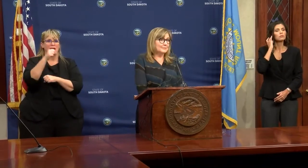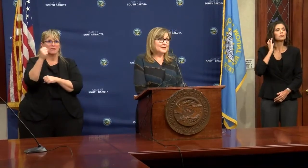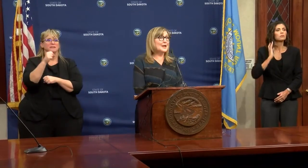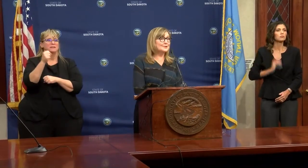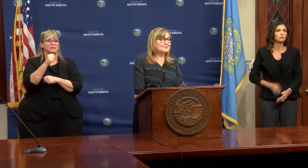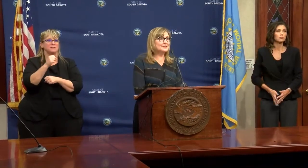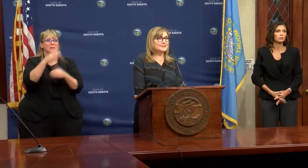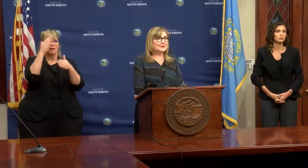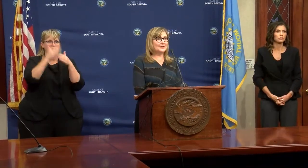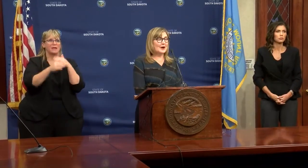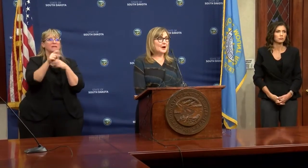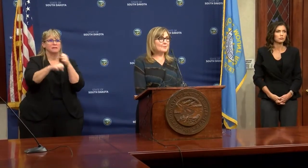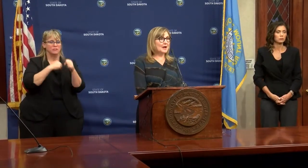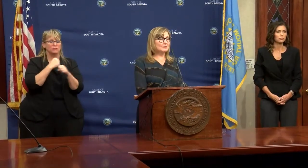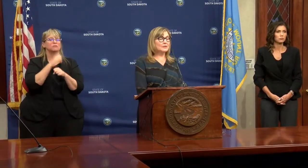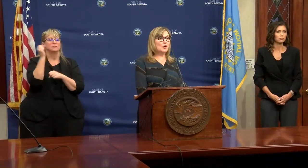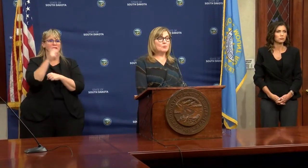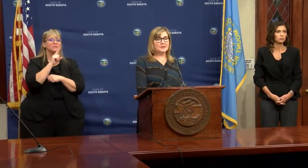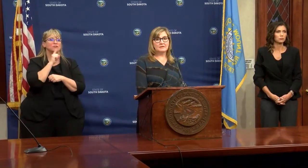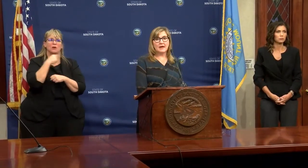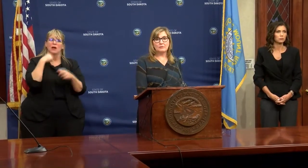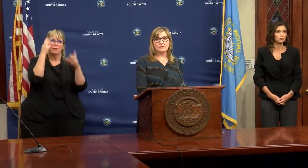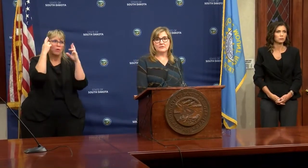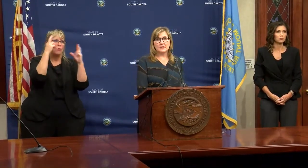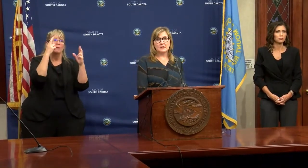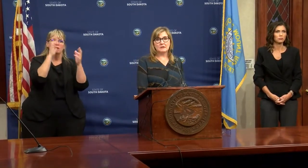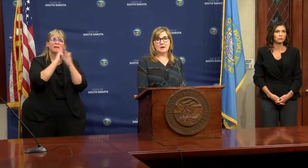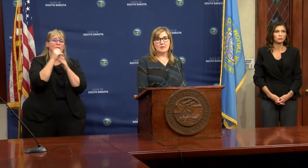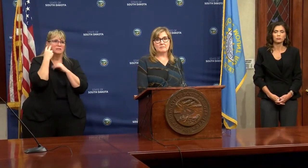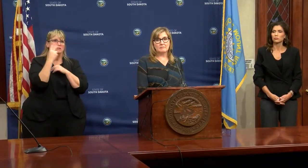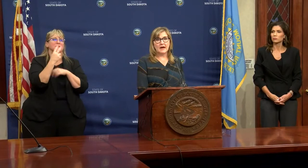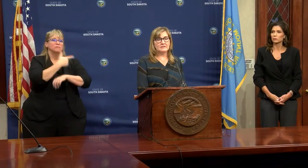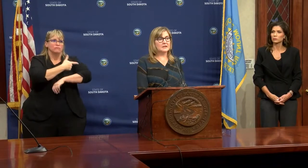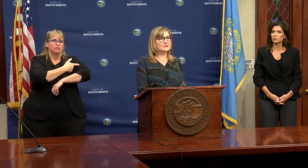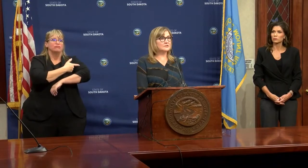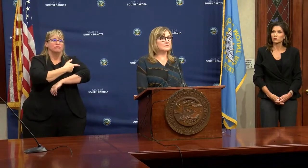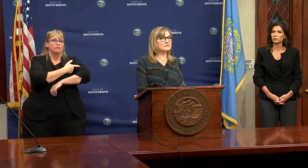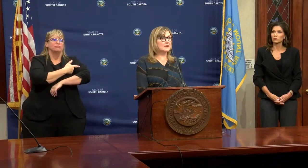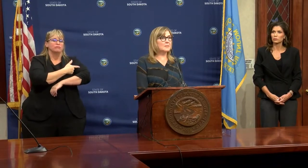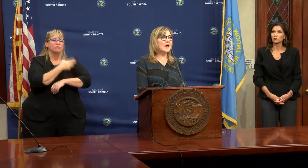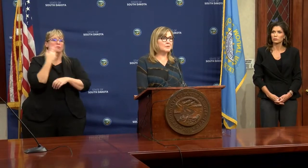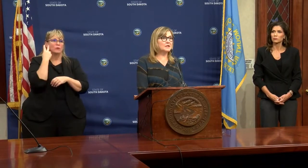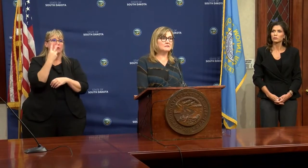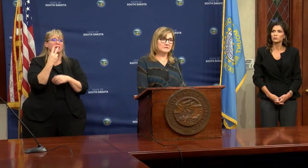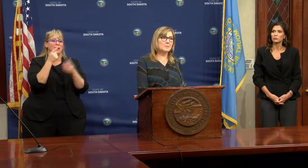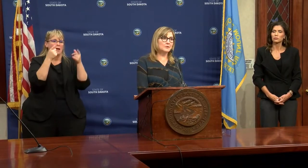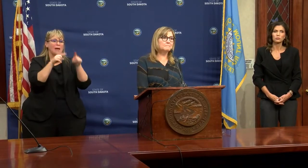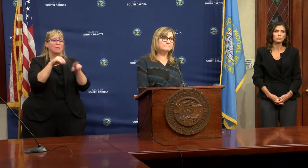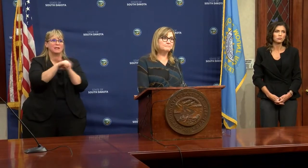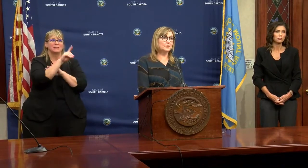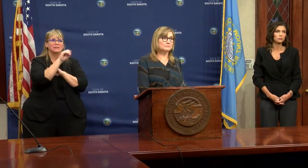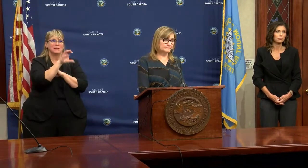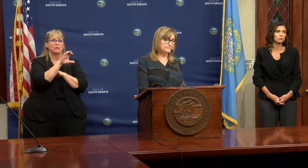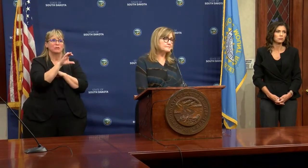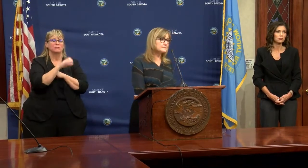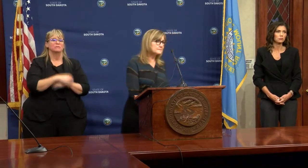the end of this year, I'm really hoping that we're seeing vaccinations happening in December.